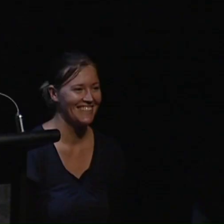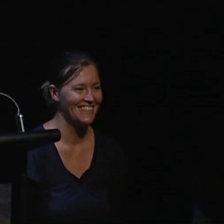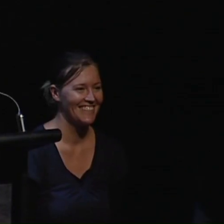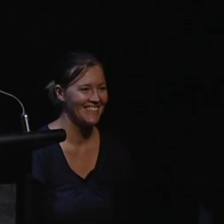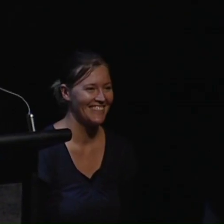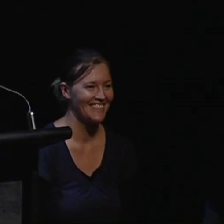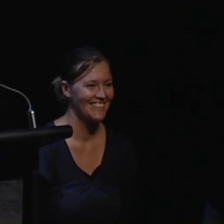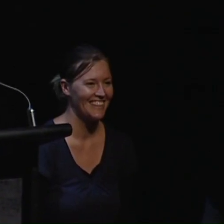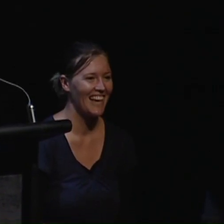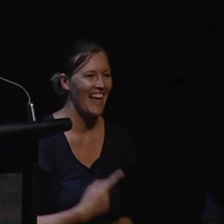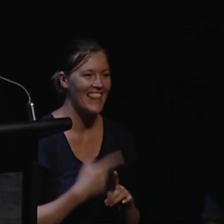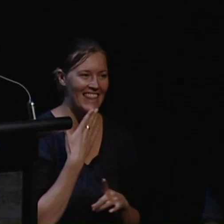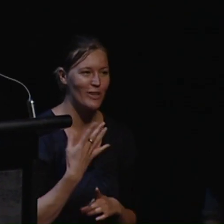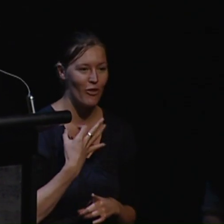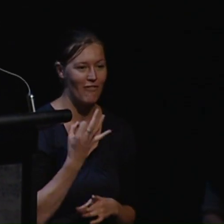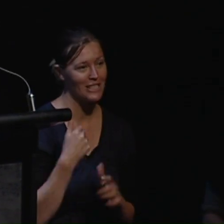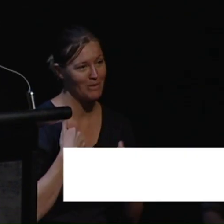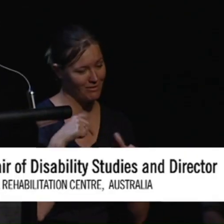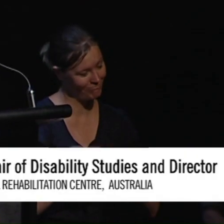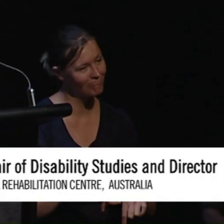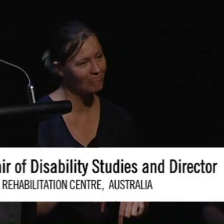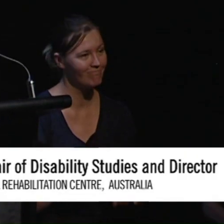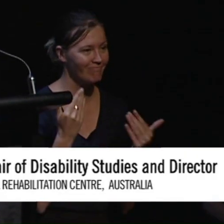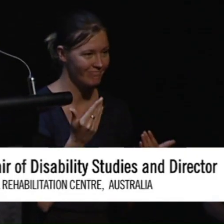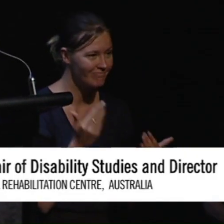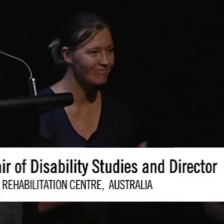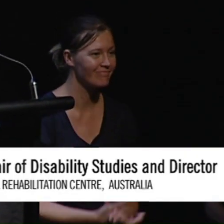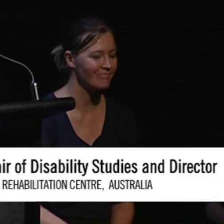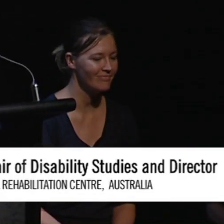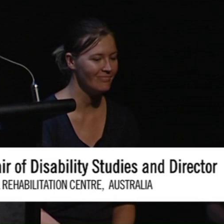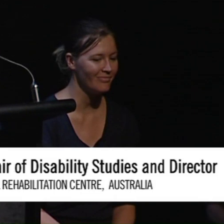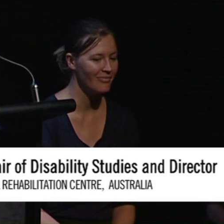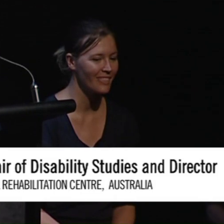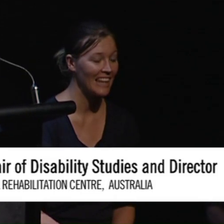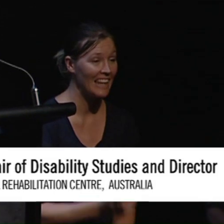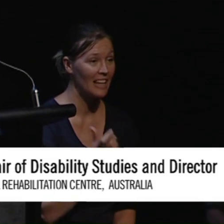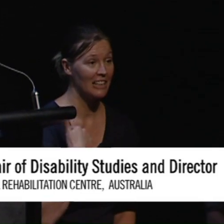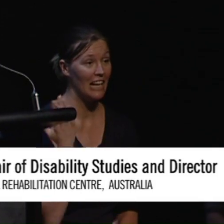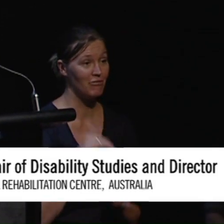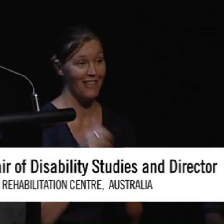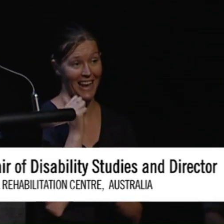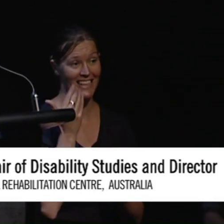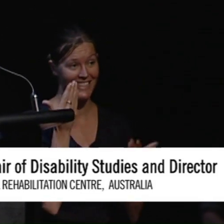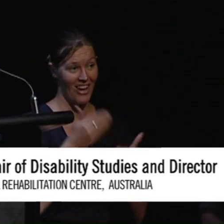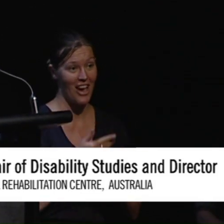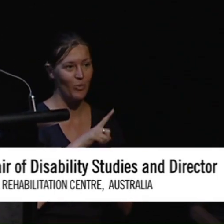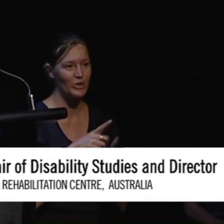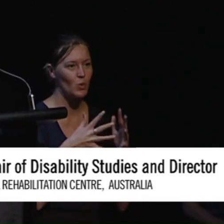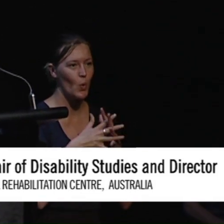Thank you for inviting me to be here. Last night I arrived and I was taken to Wow.